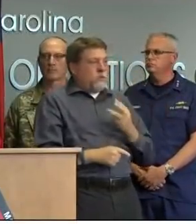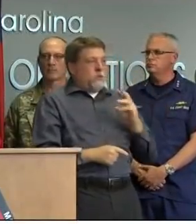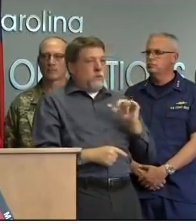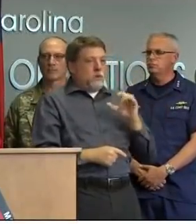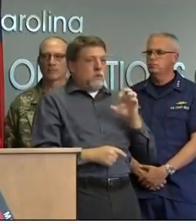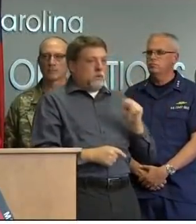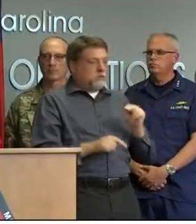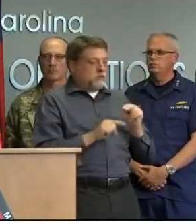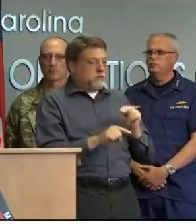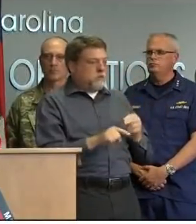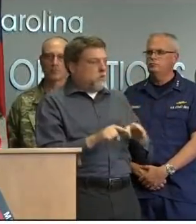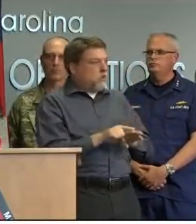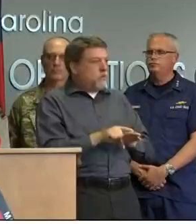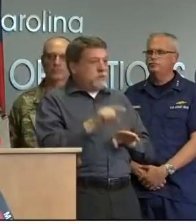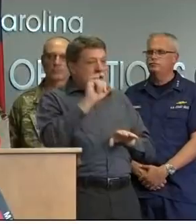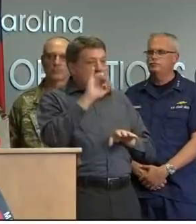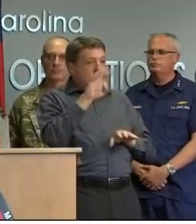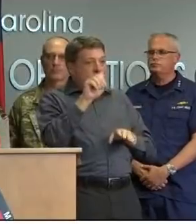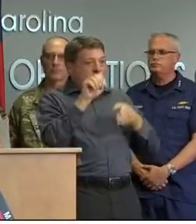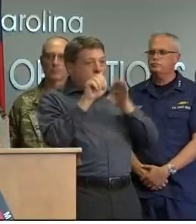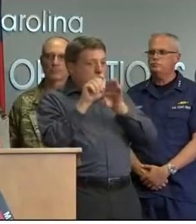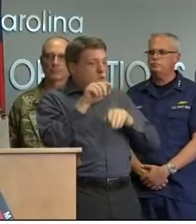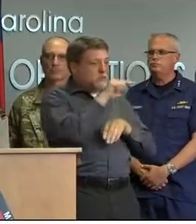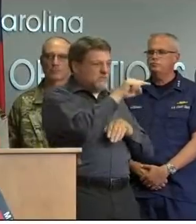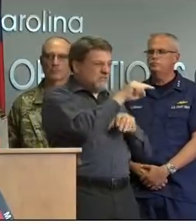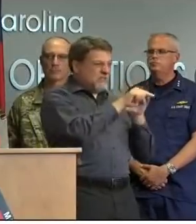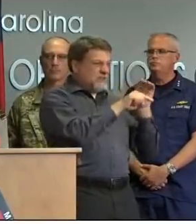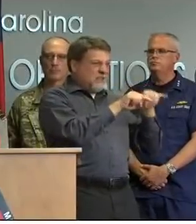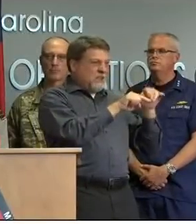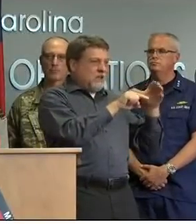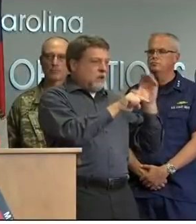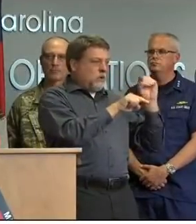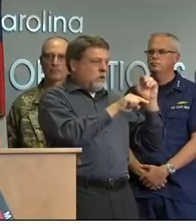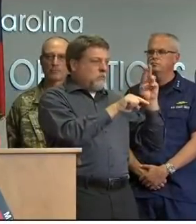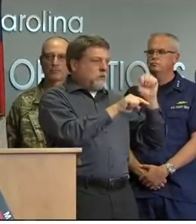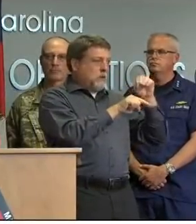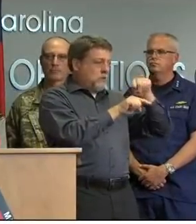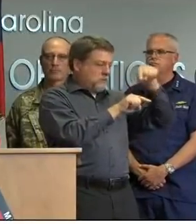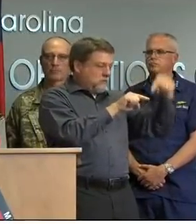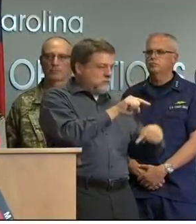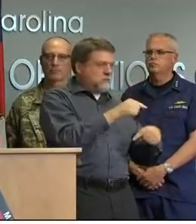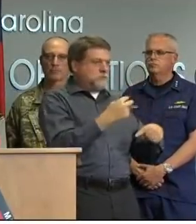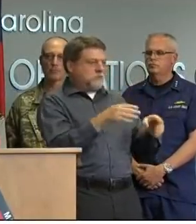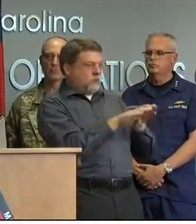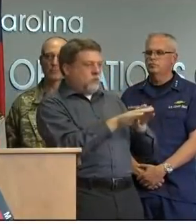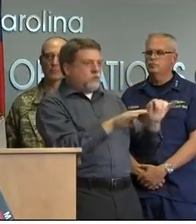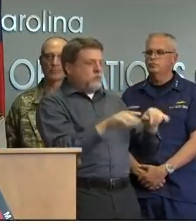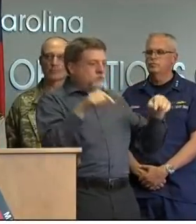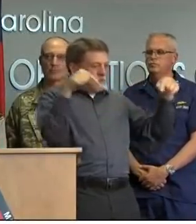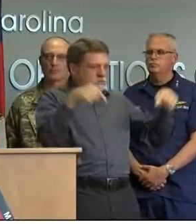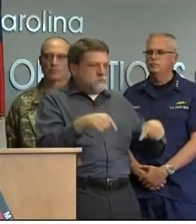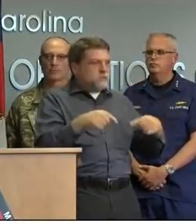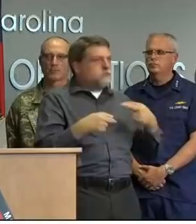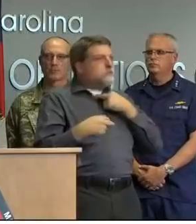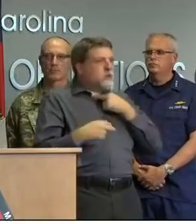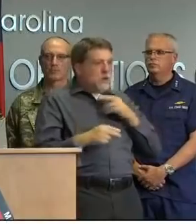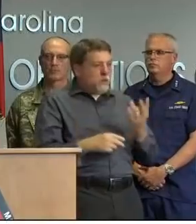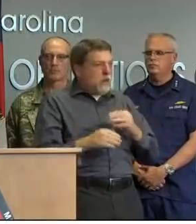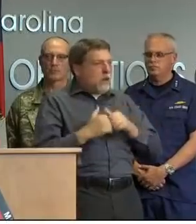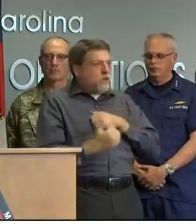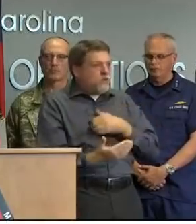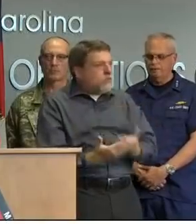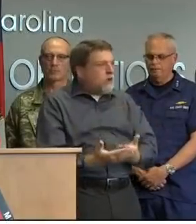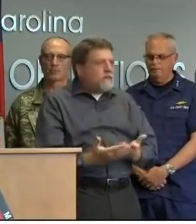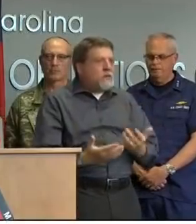the department of defense and the national guard to see if we can't support our first responders in getting access through high water with high